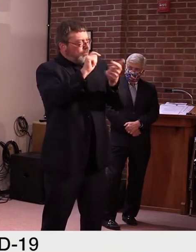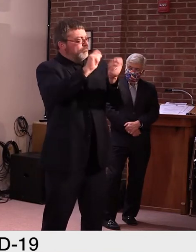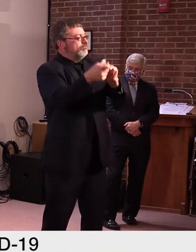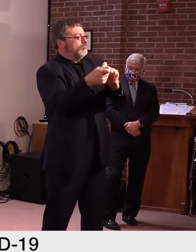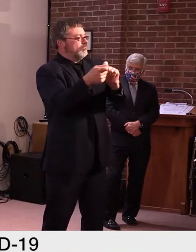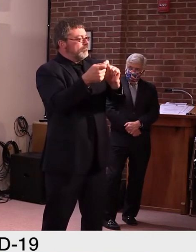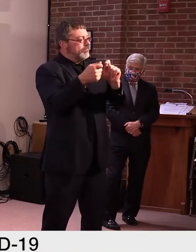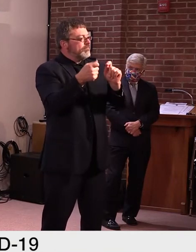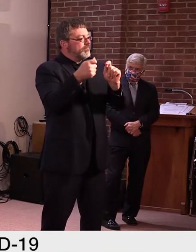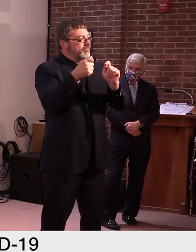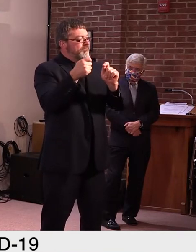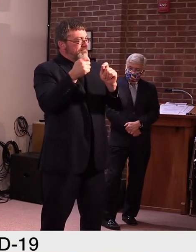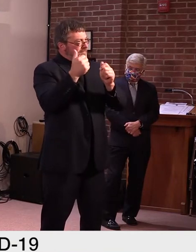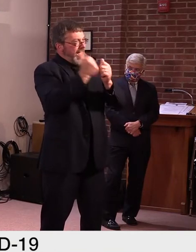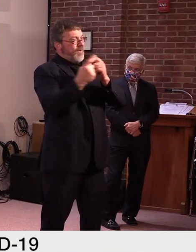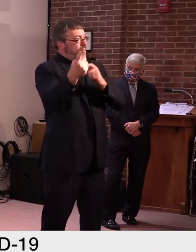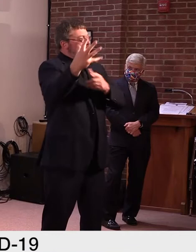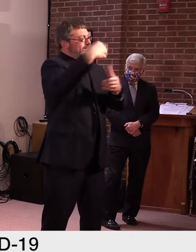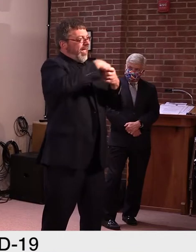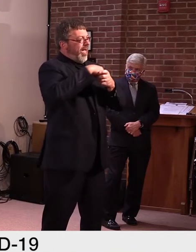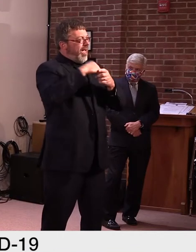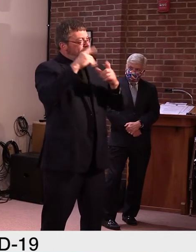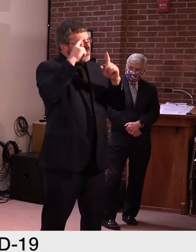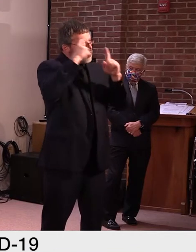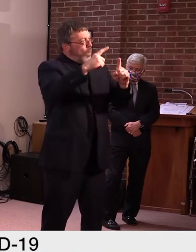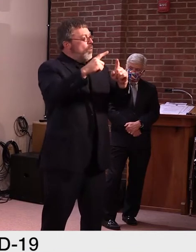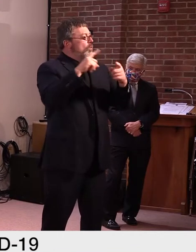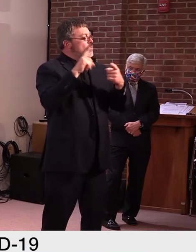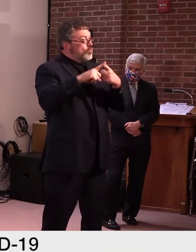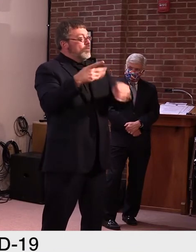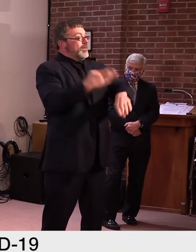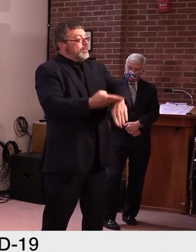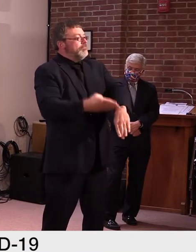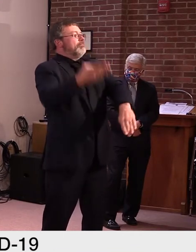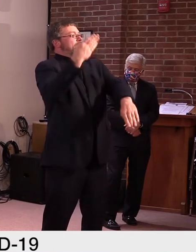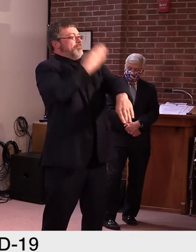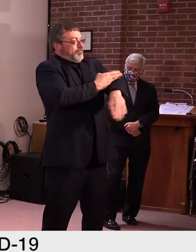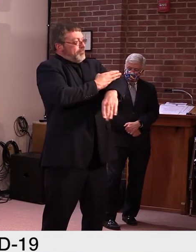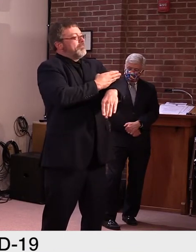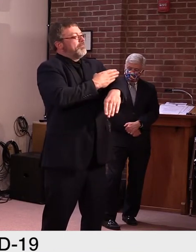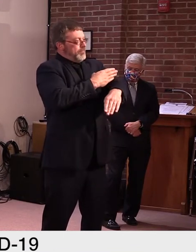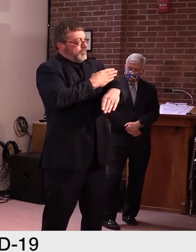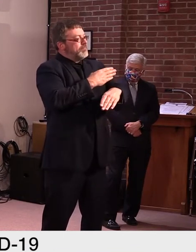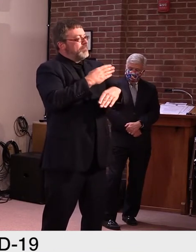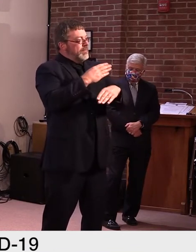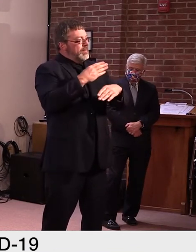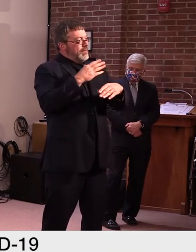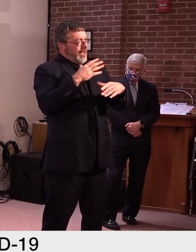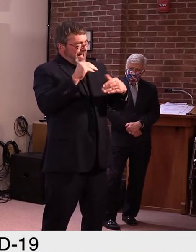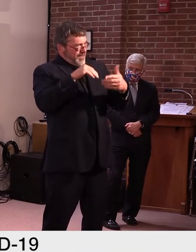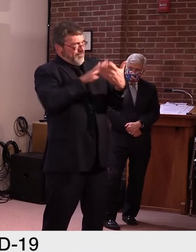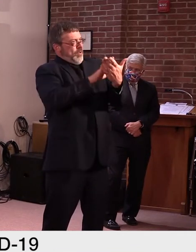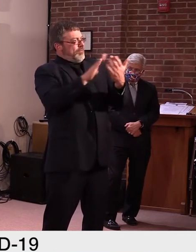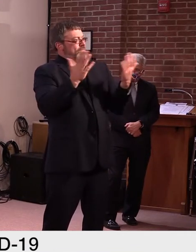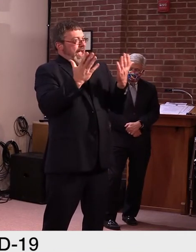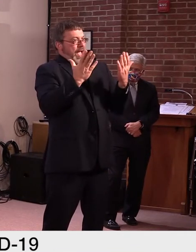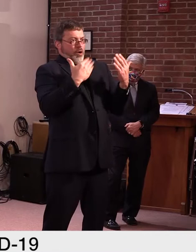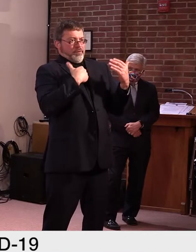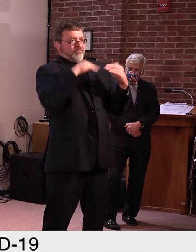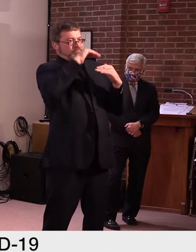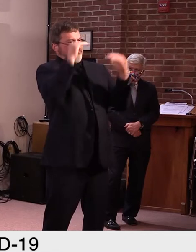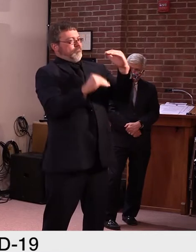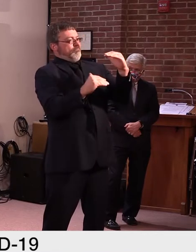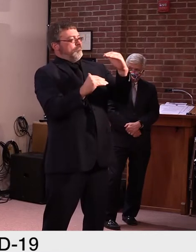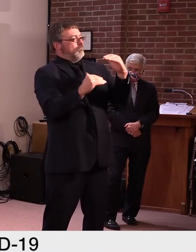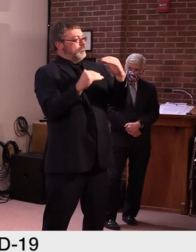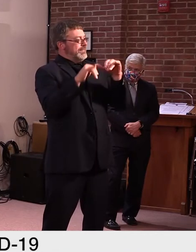pulling in the same direction to make this happen and, uh, and, uh, and, really face, uh, that we have a, a, uh, a real issue